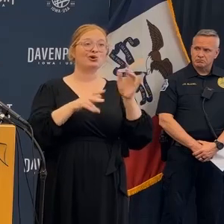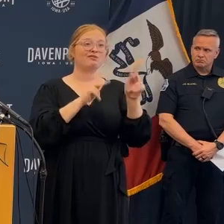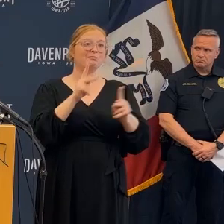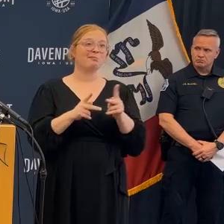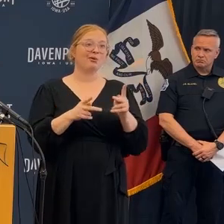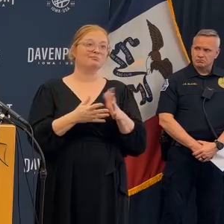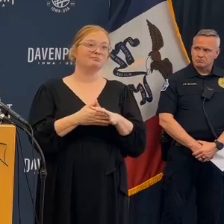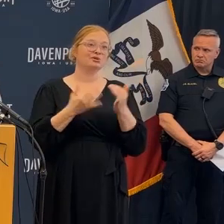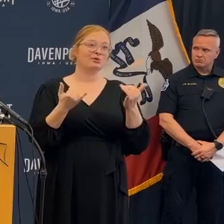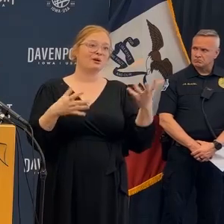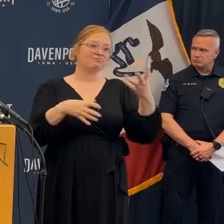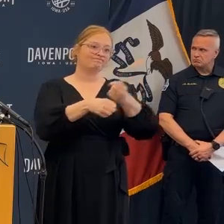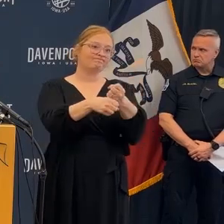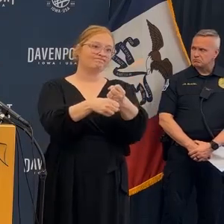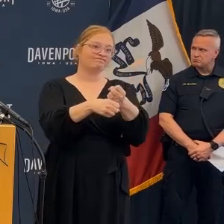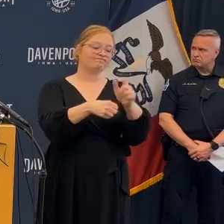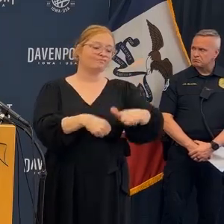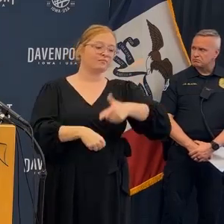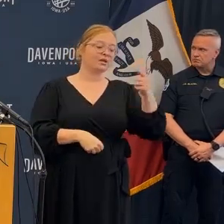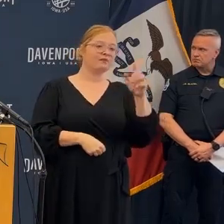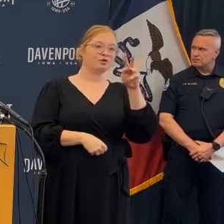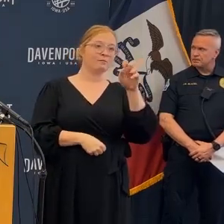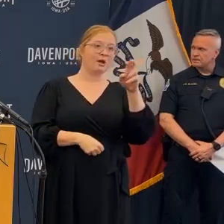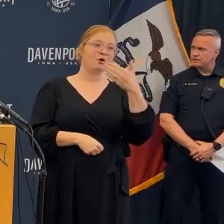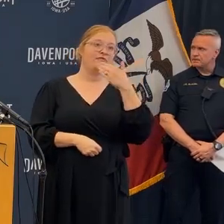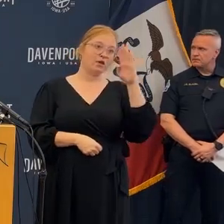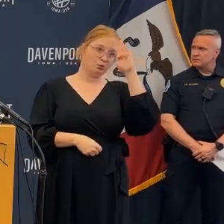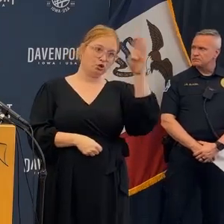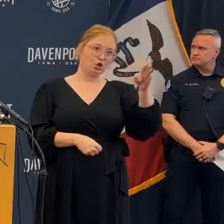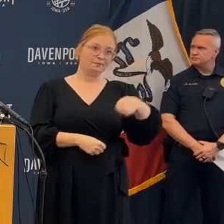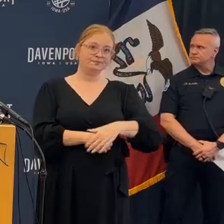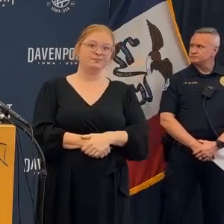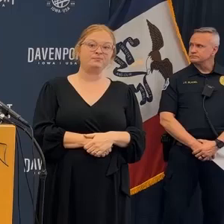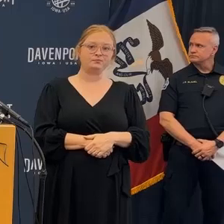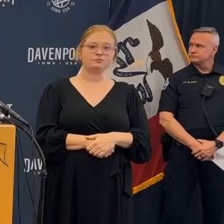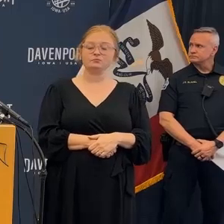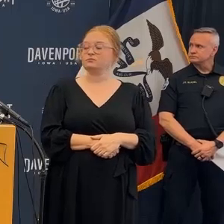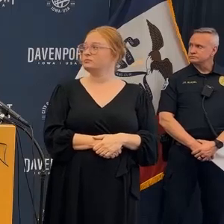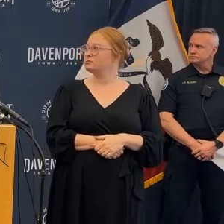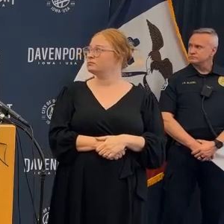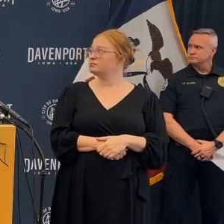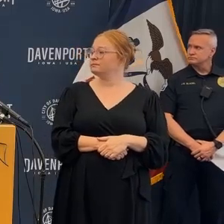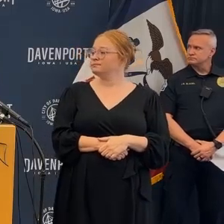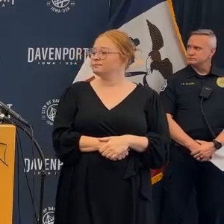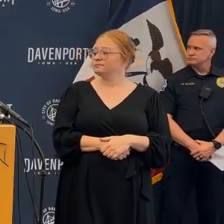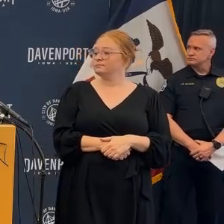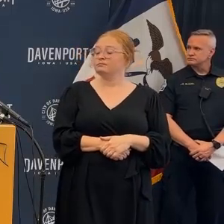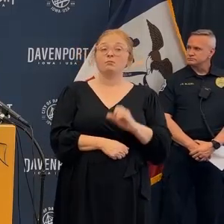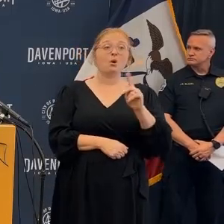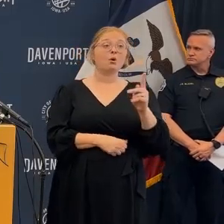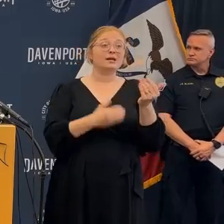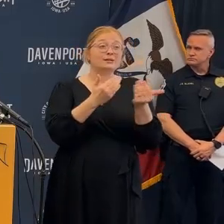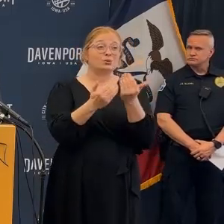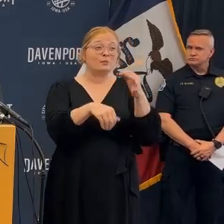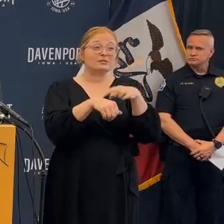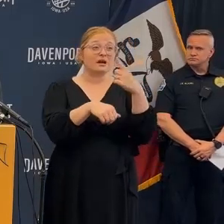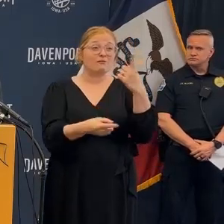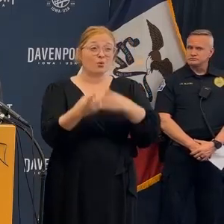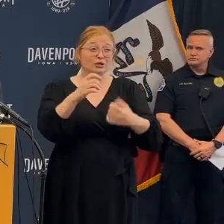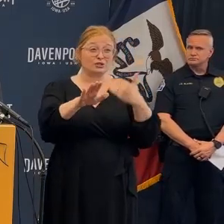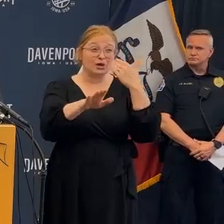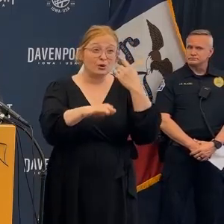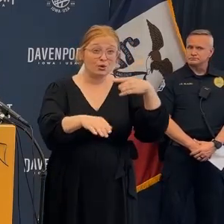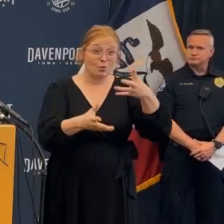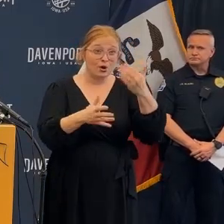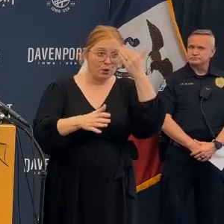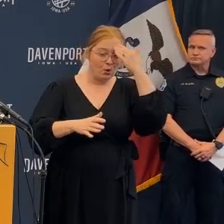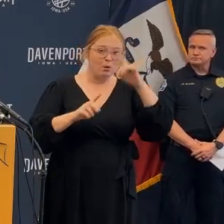and this is when you go and do it is when the city and the people need you so with that I'm going to that's all I have back